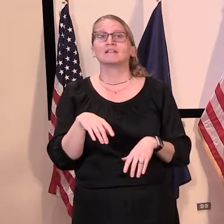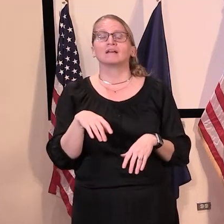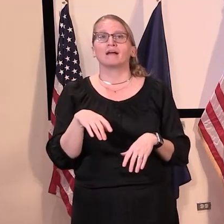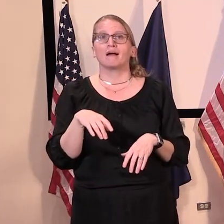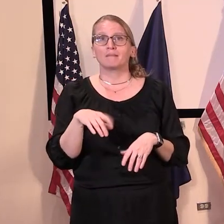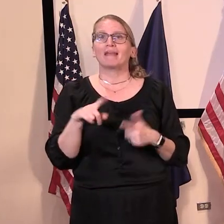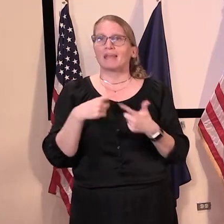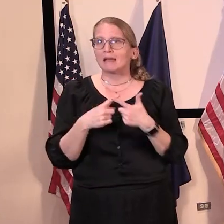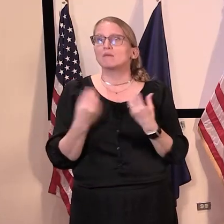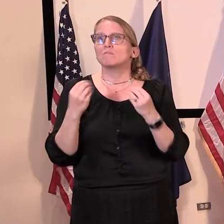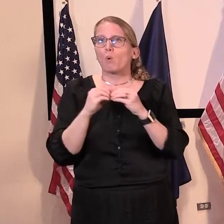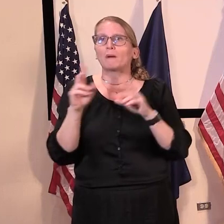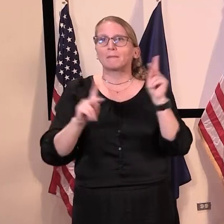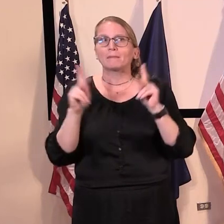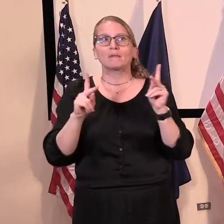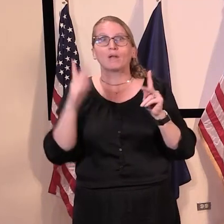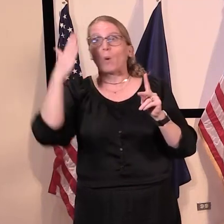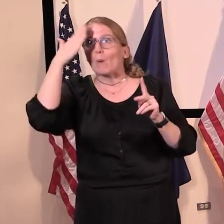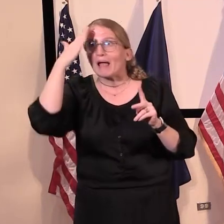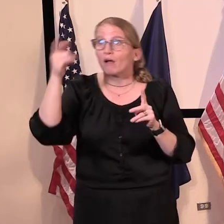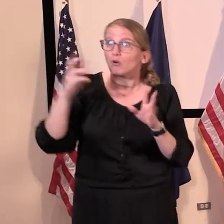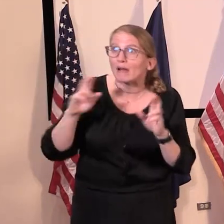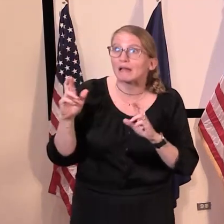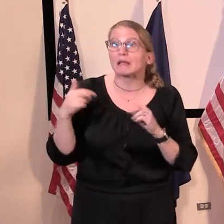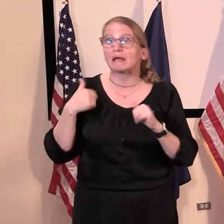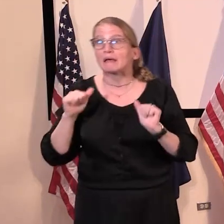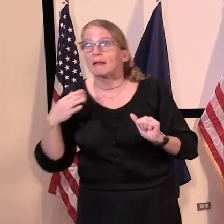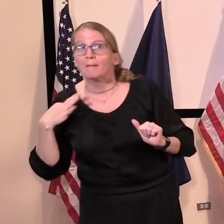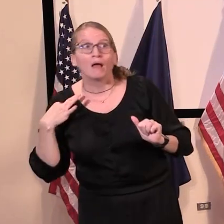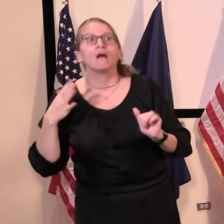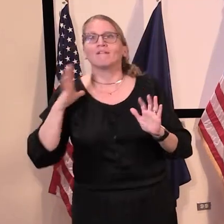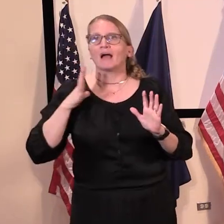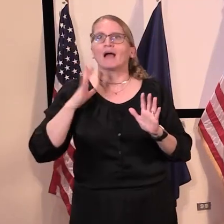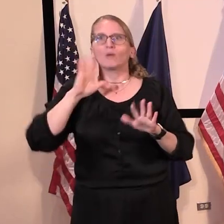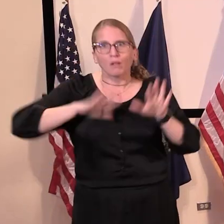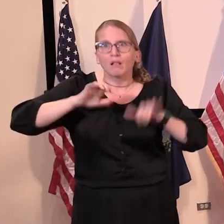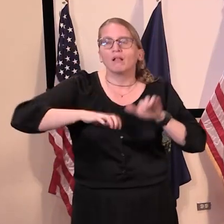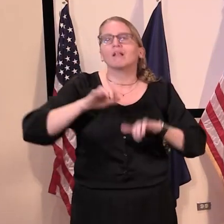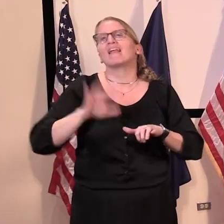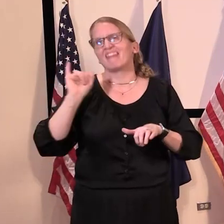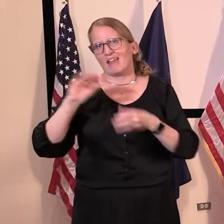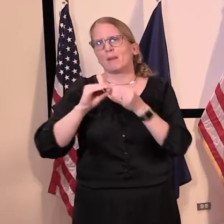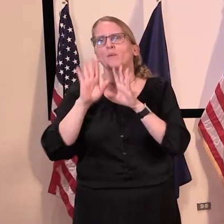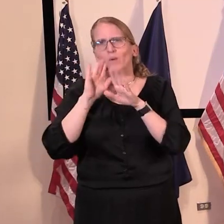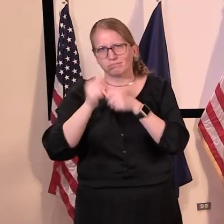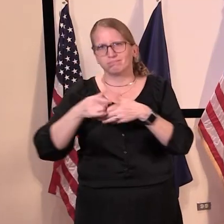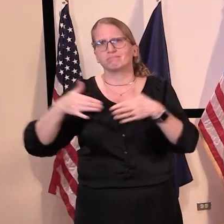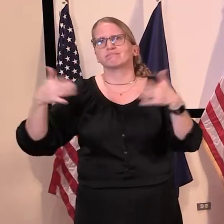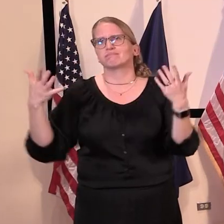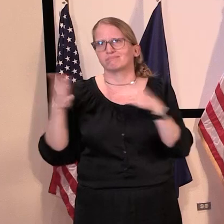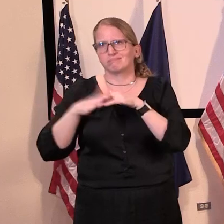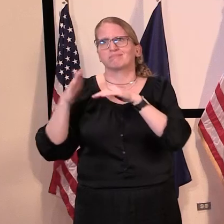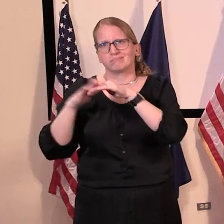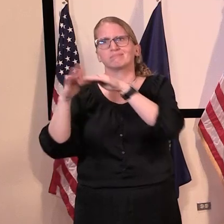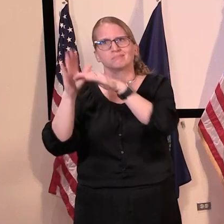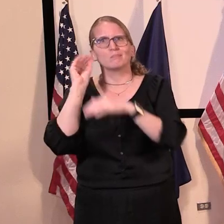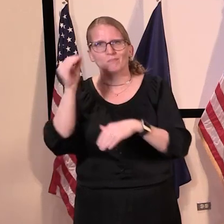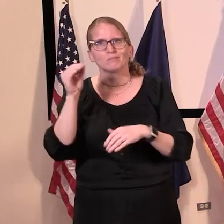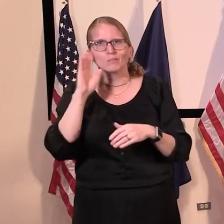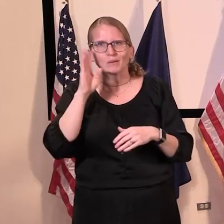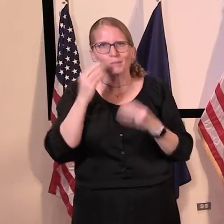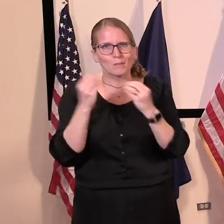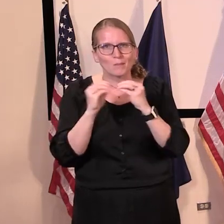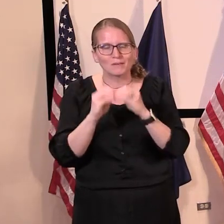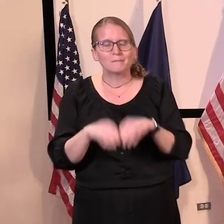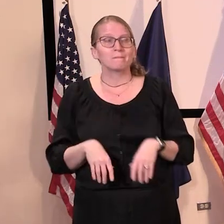and more people become aware of the application. what I will, uh, we'll see that number grow. What I will just say for the record,